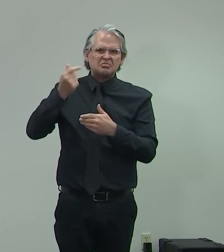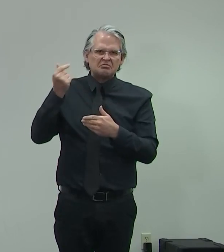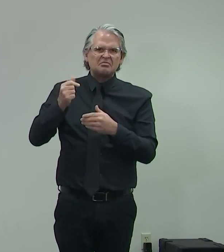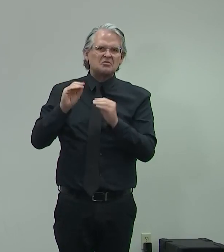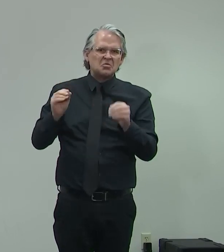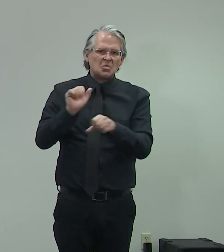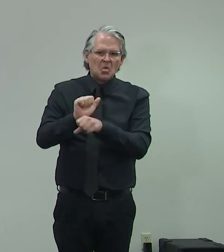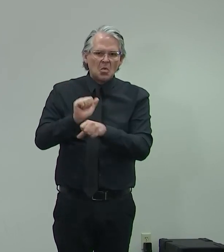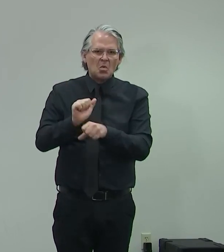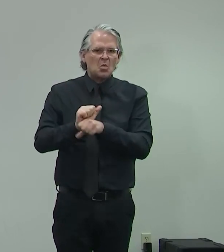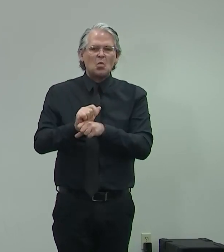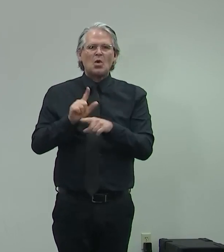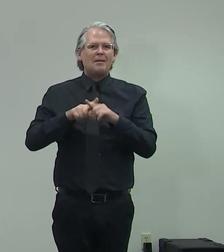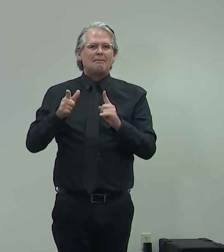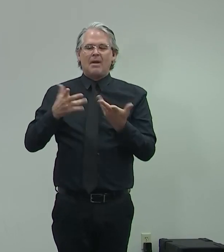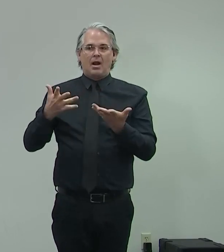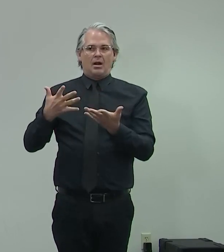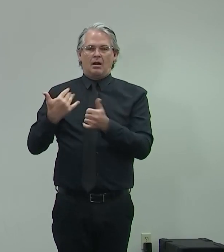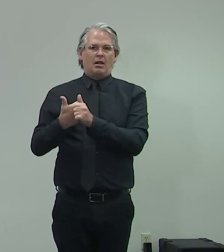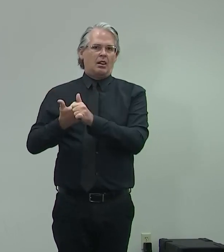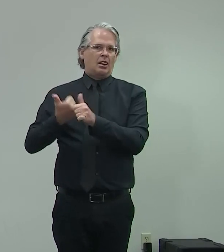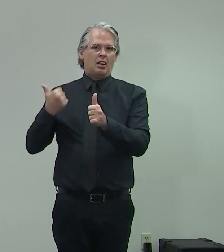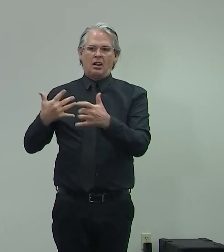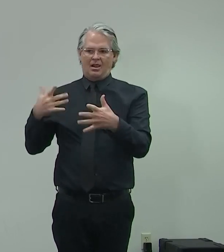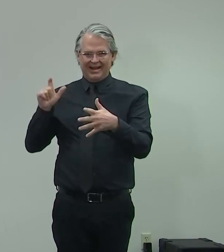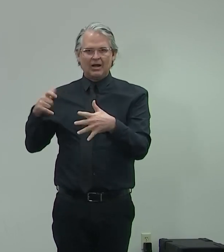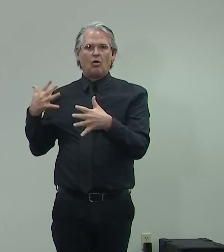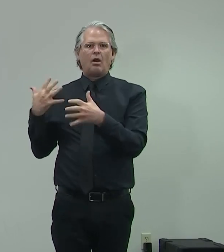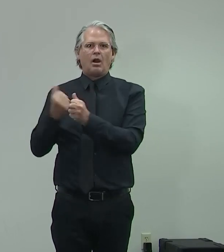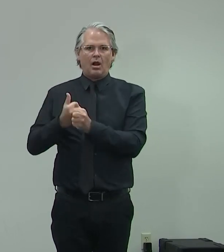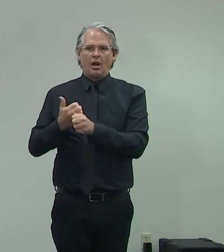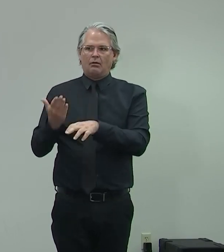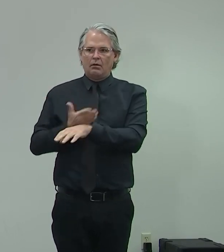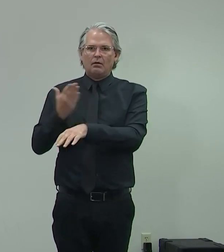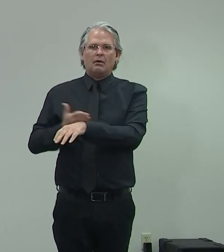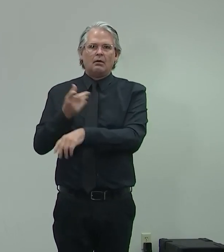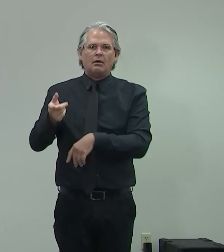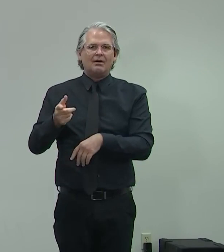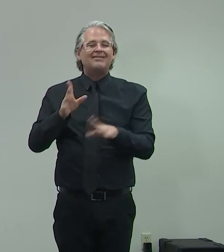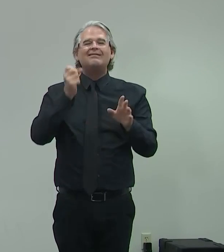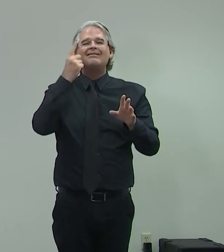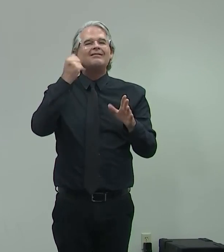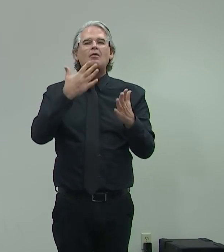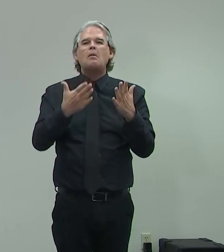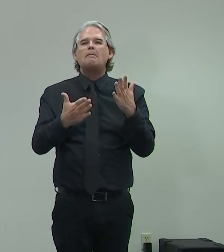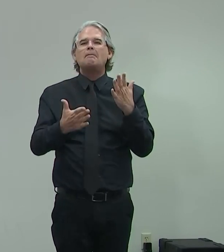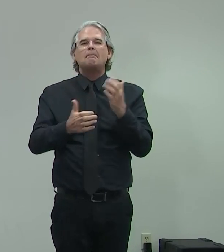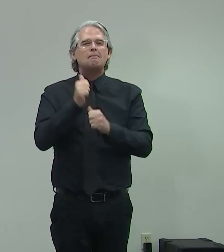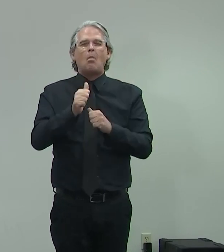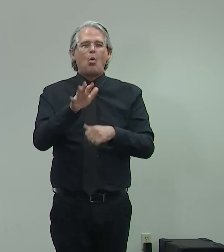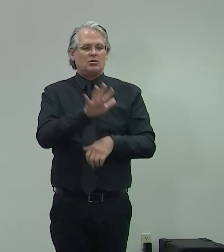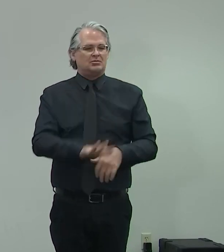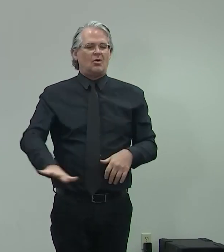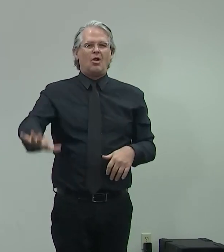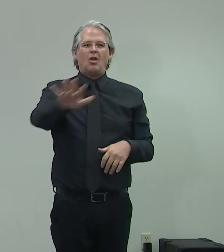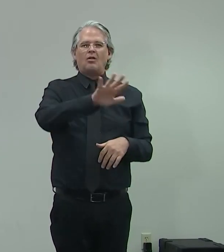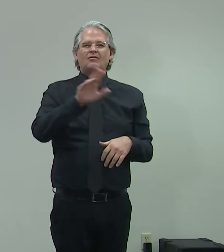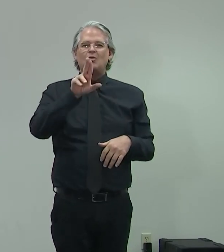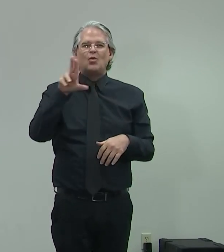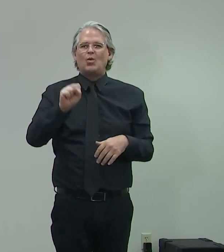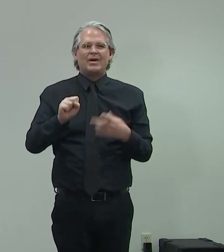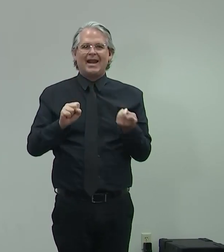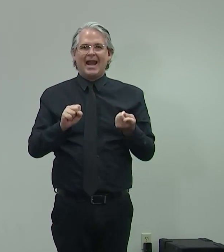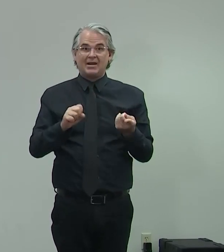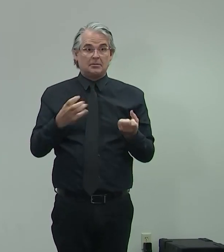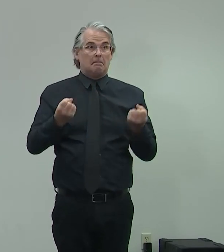and I had this discussion this morning that most systems in the country never were set up to handle anywhere near this kind of a volume